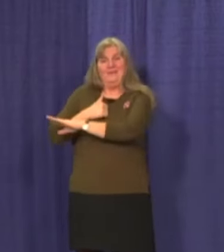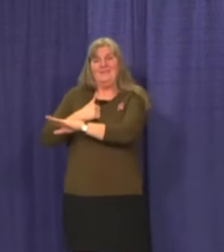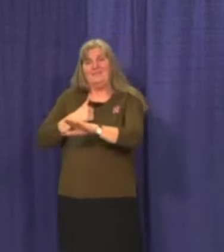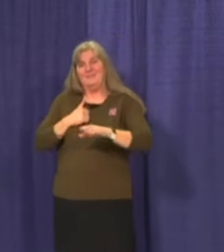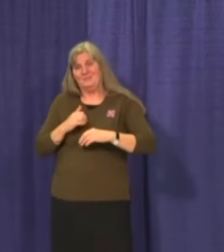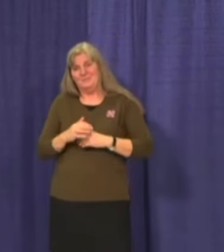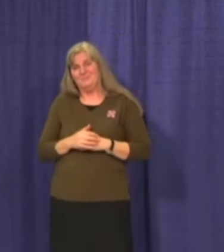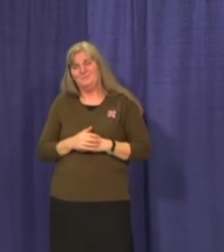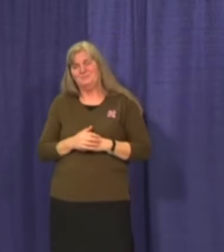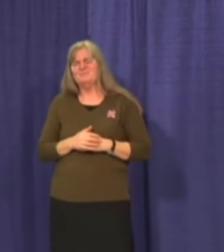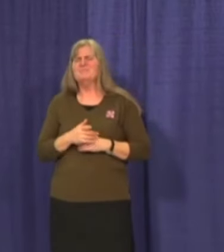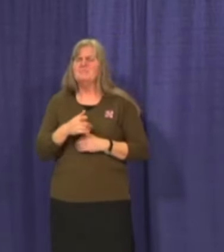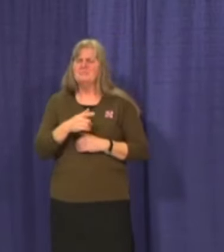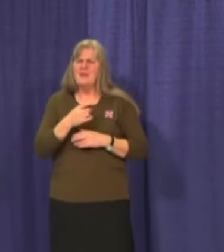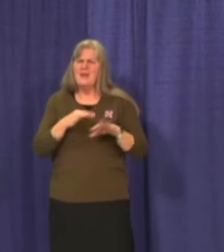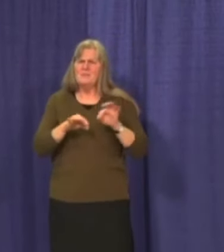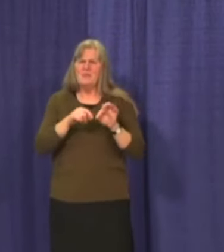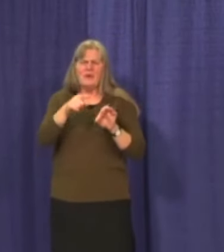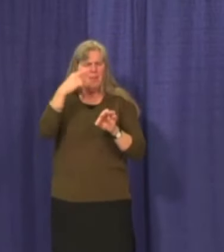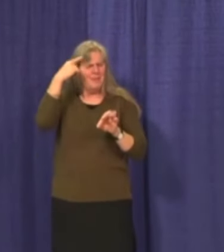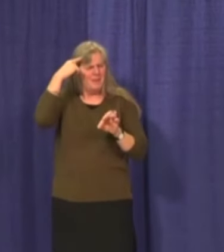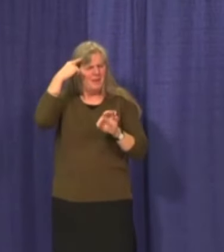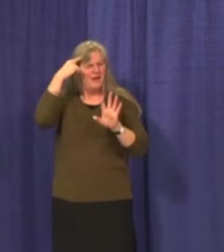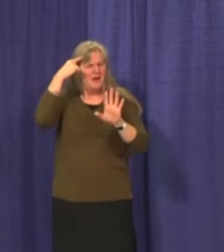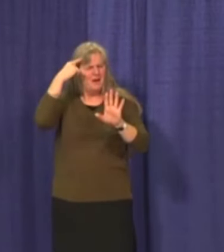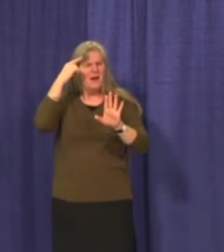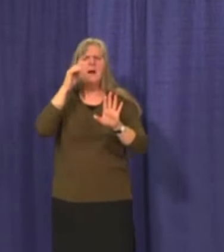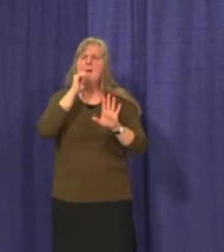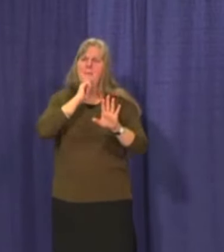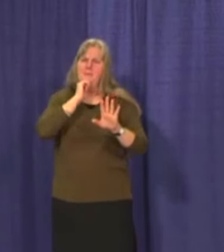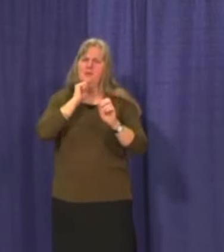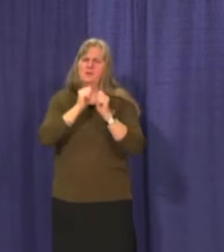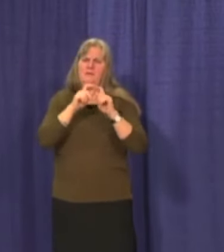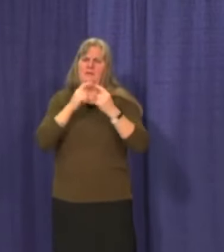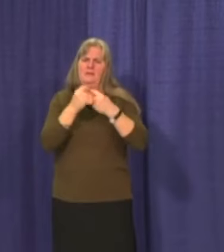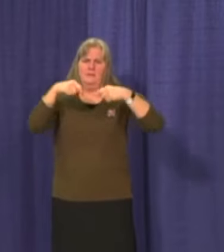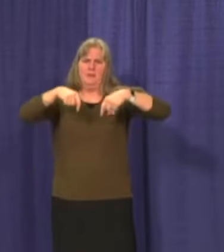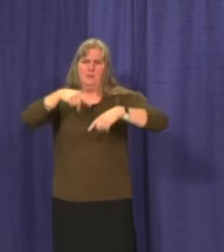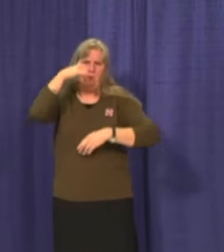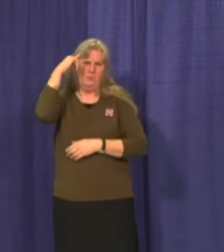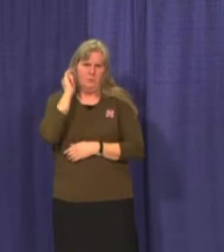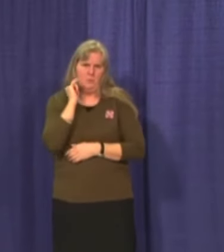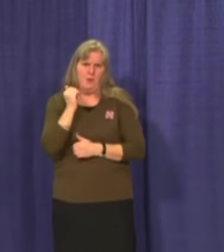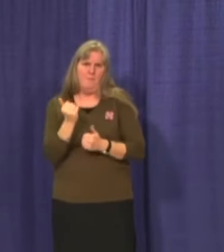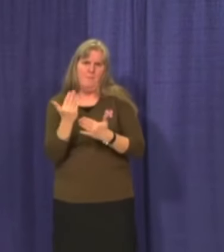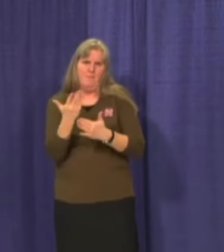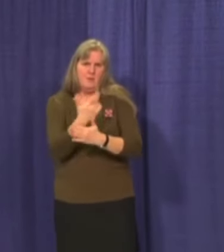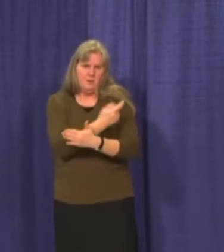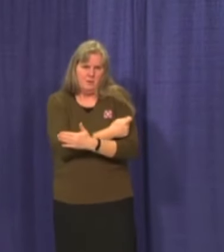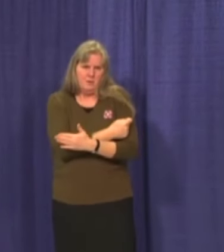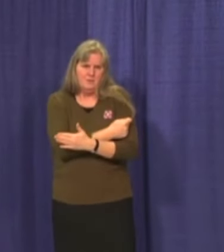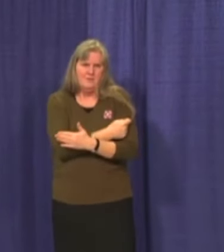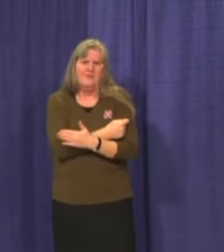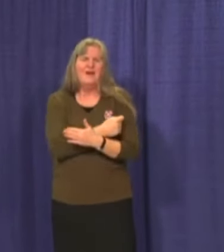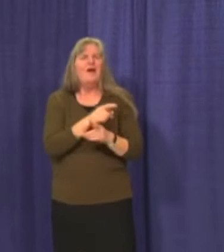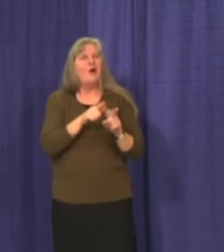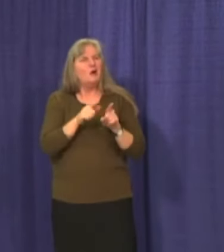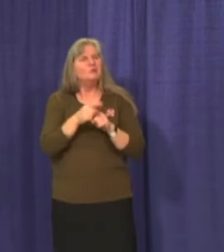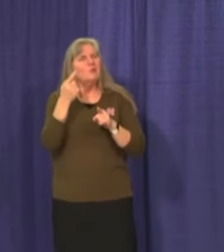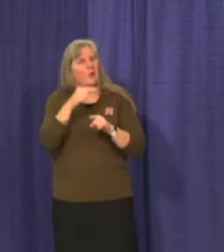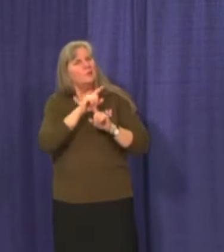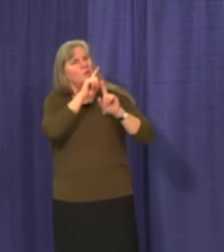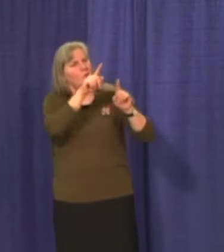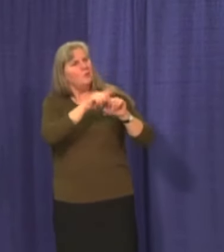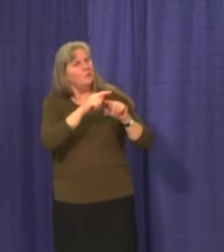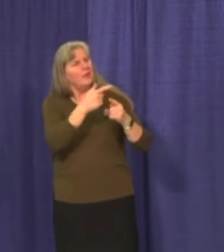Please keep that in perspective and be patient with the team that is rolling out the vaccine. Tell them thanks by the way when you go.